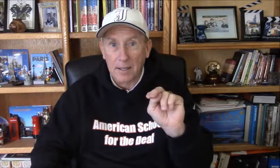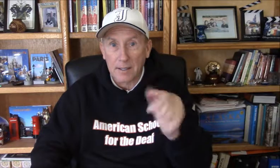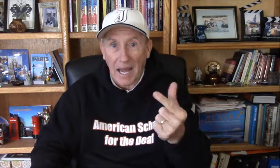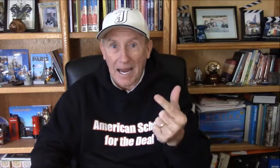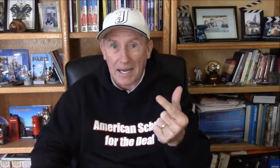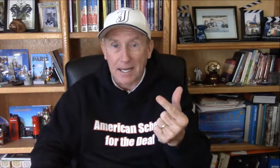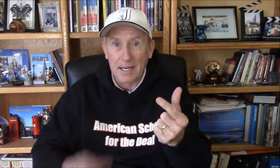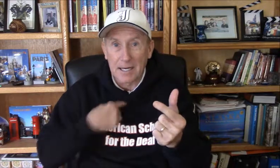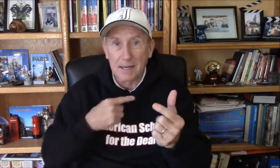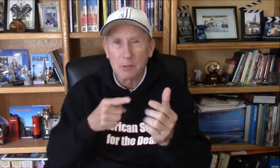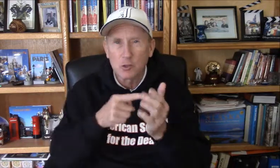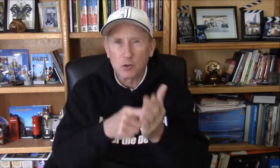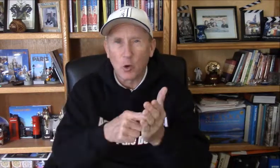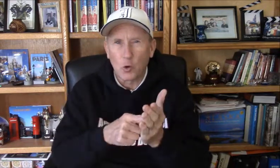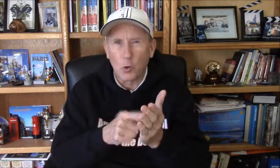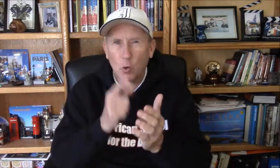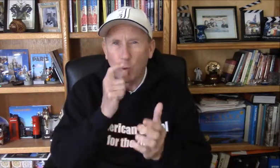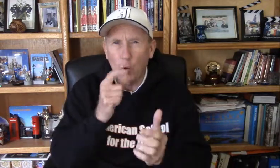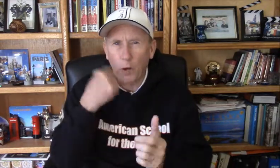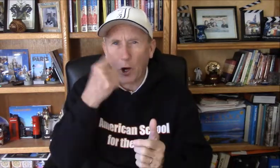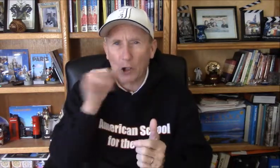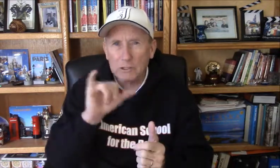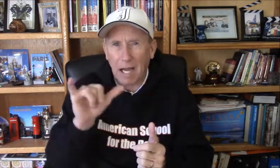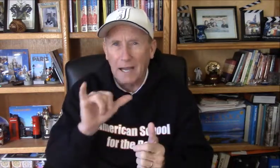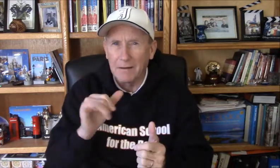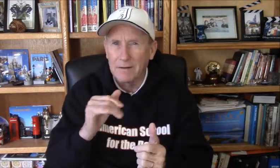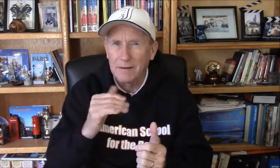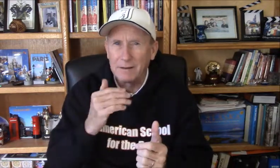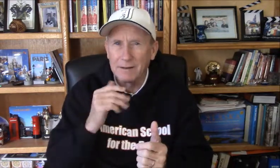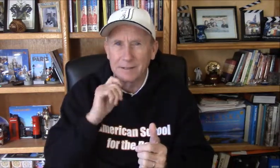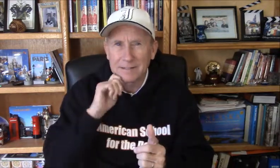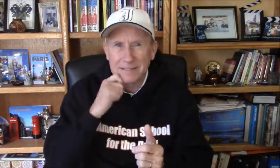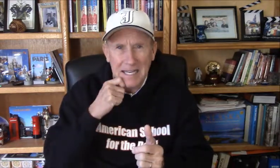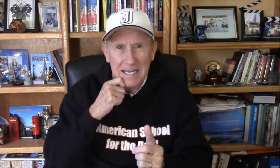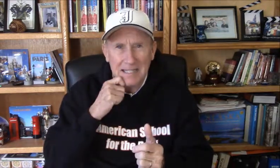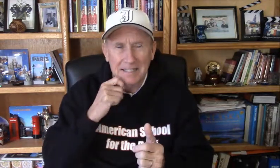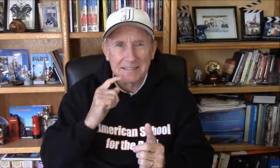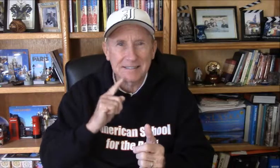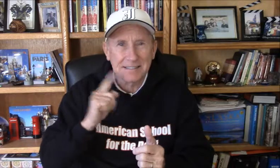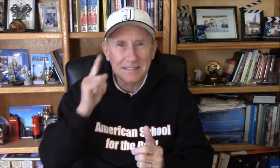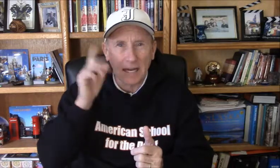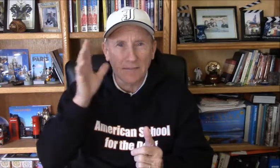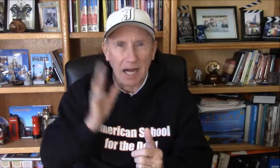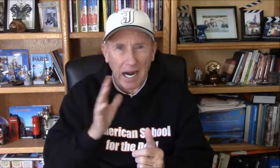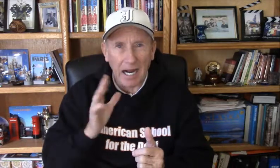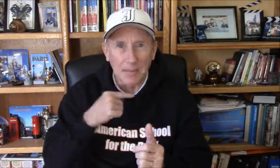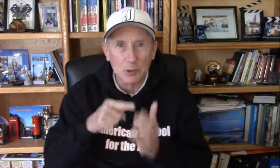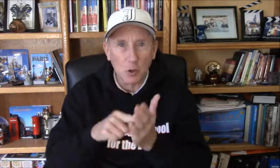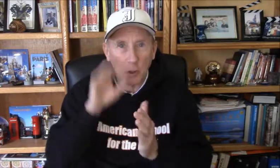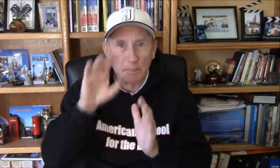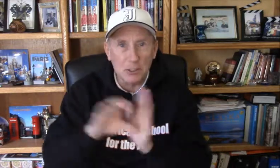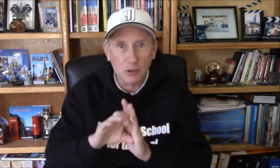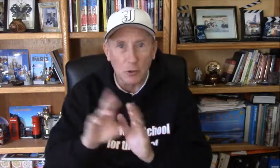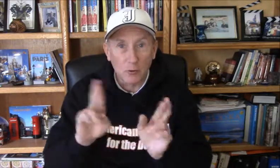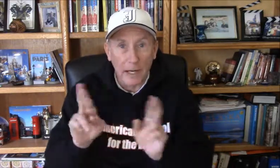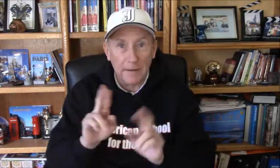and I'm to show you where it looks like that guy, show you a picture, ready?